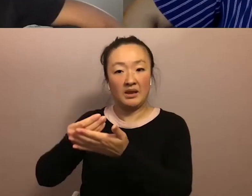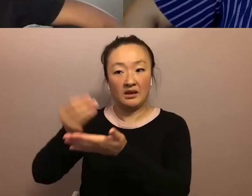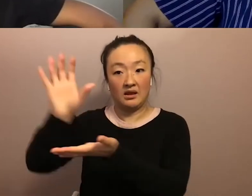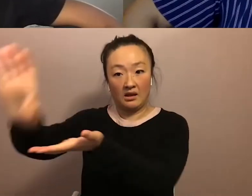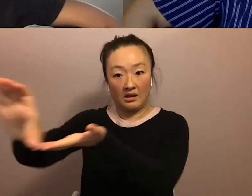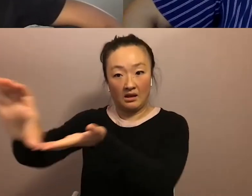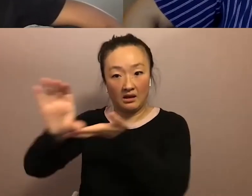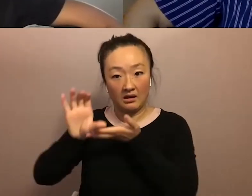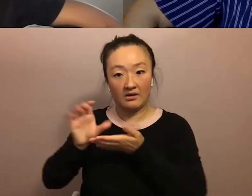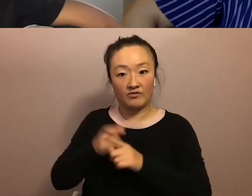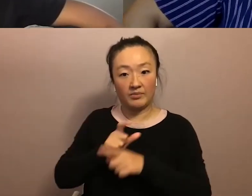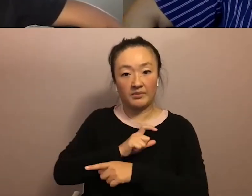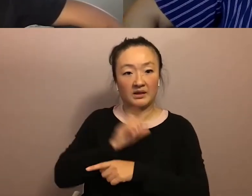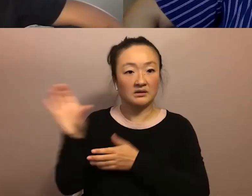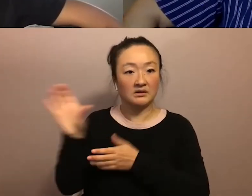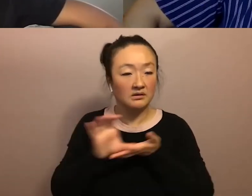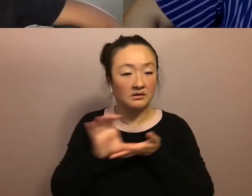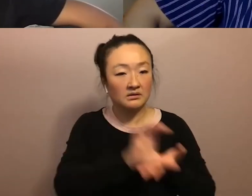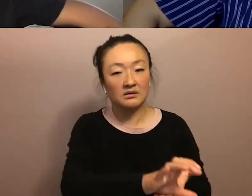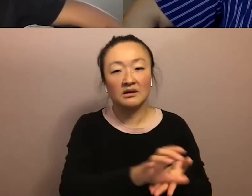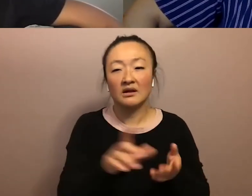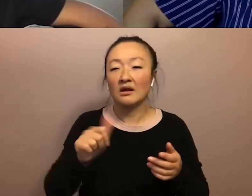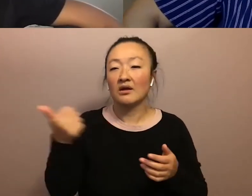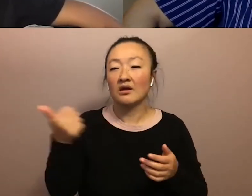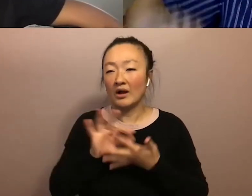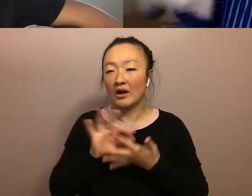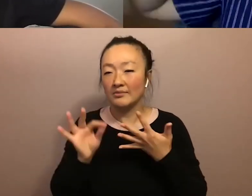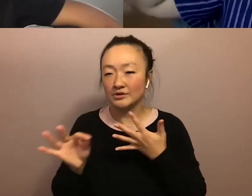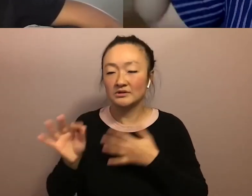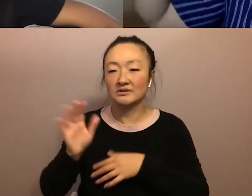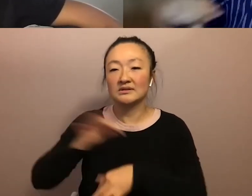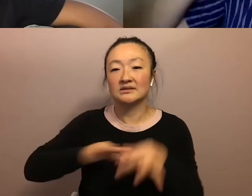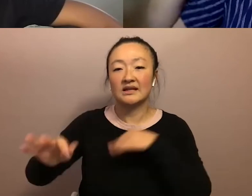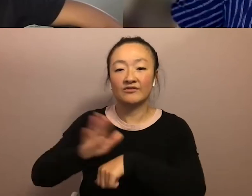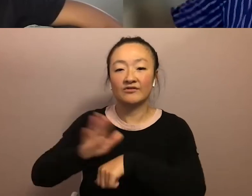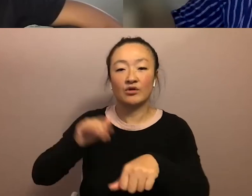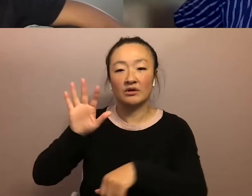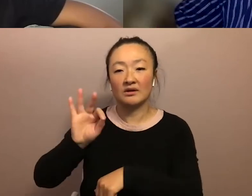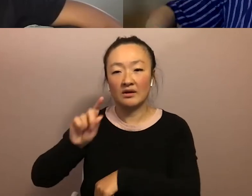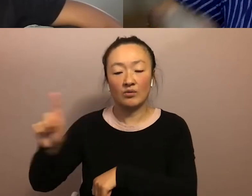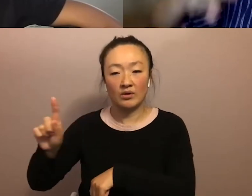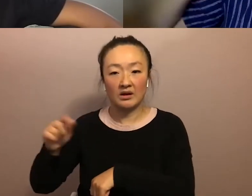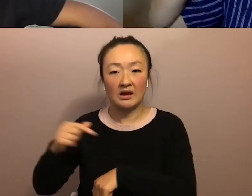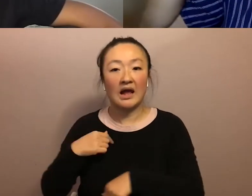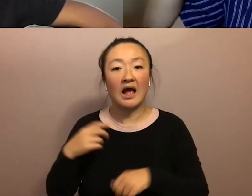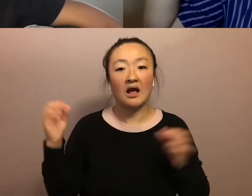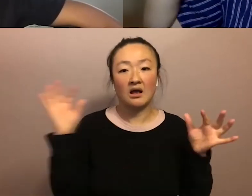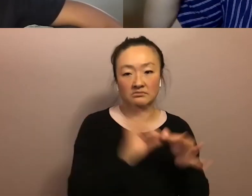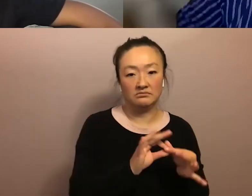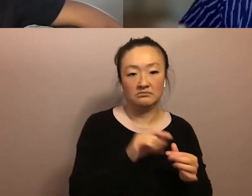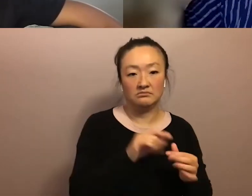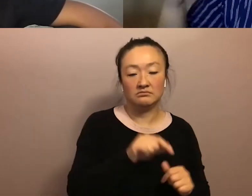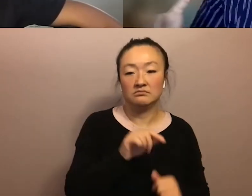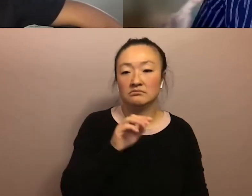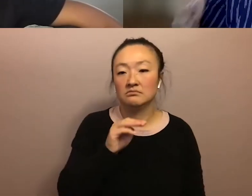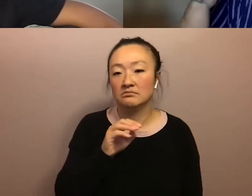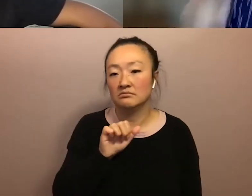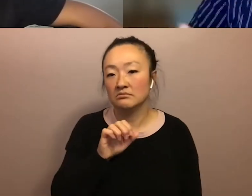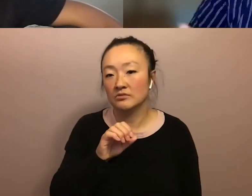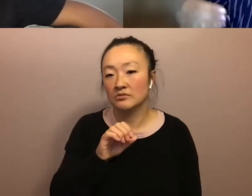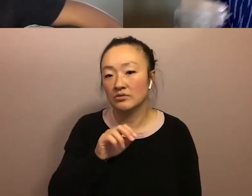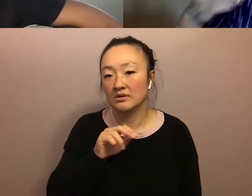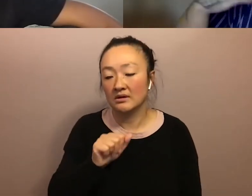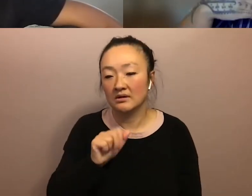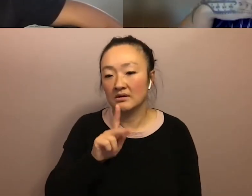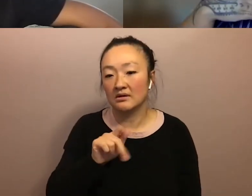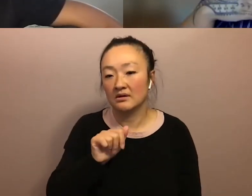to have alternatives to calling 9-1-1 and so on and so forth. And I'm, I'm tying this back to Mauna Kea because there is just something so powerful about